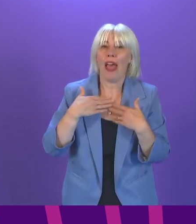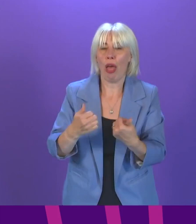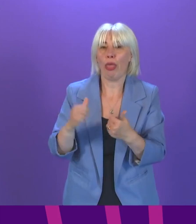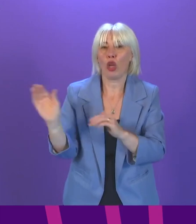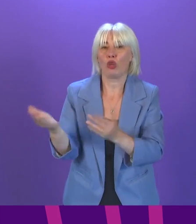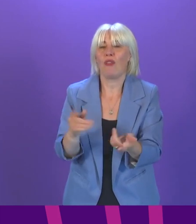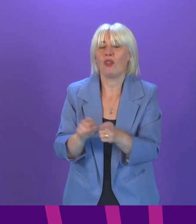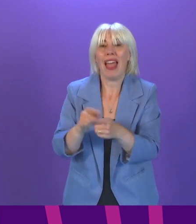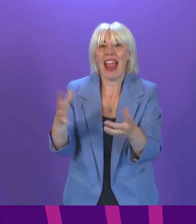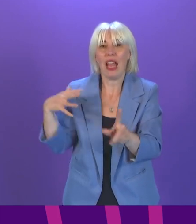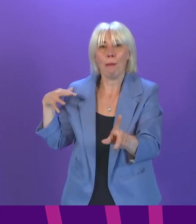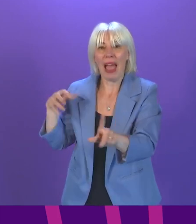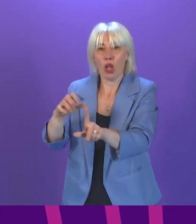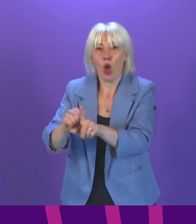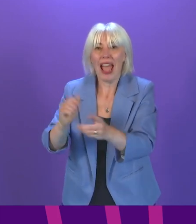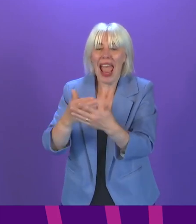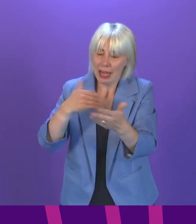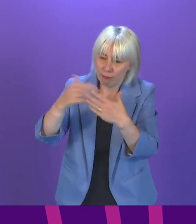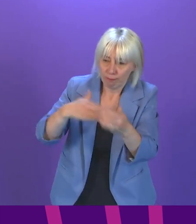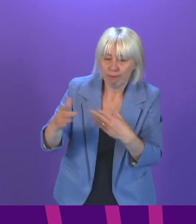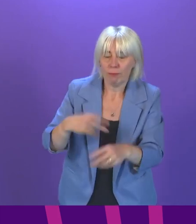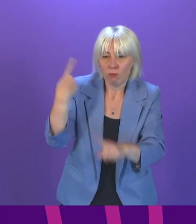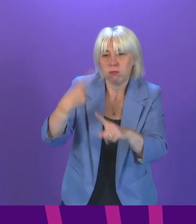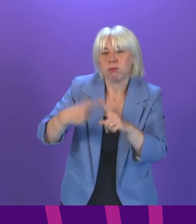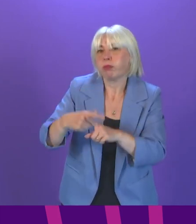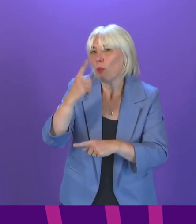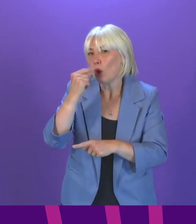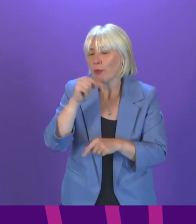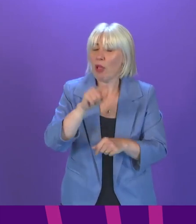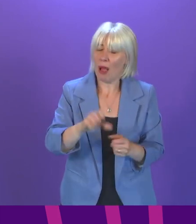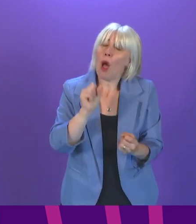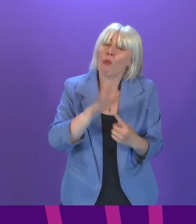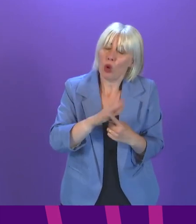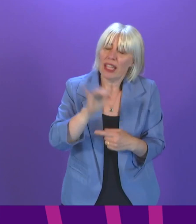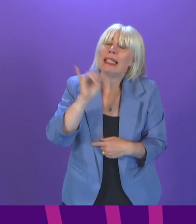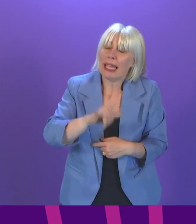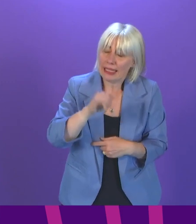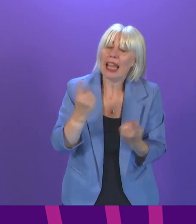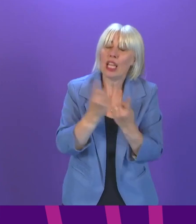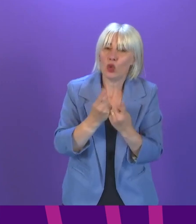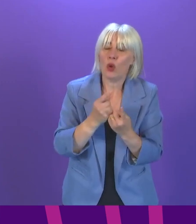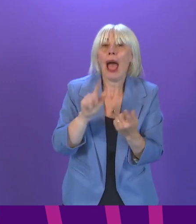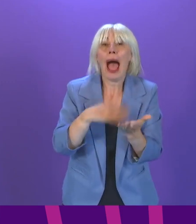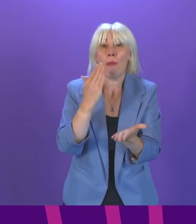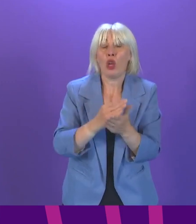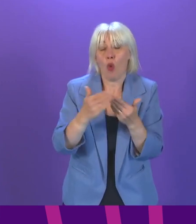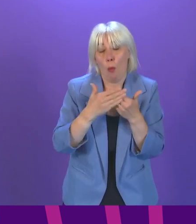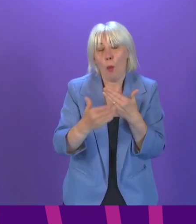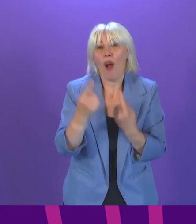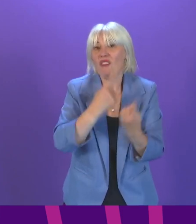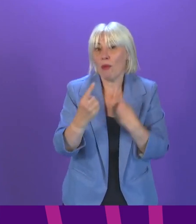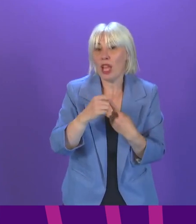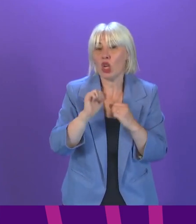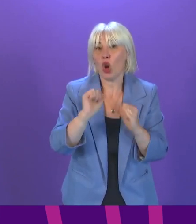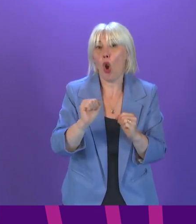make sure that any backlogs are addressed as quickly as possible. given the importance of this issue, as I said at the outset, Presiding Officer, I'll make sure further information on